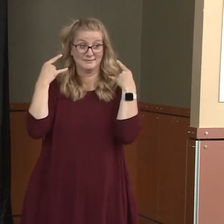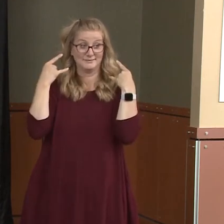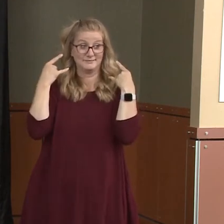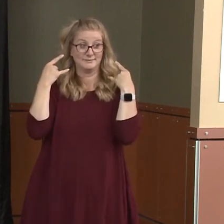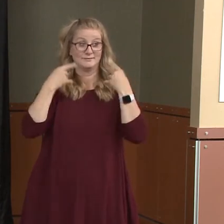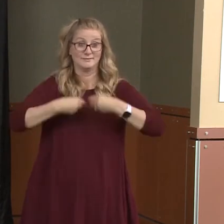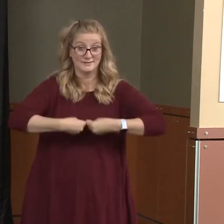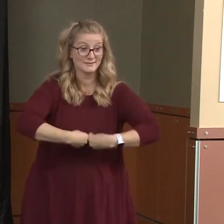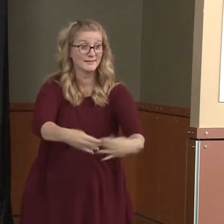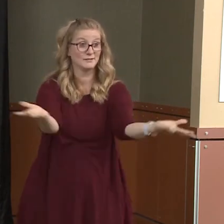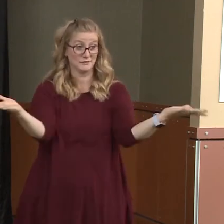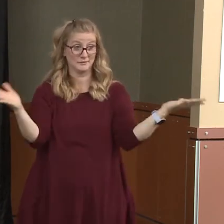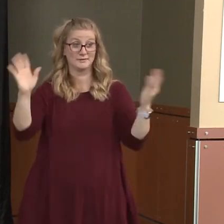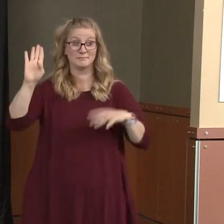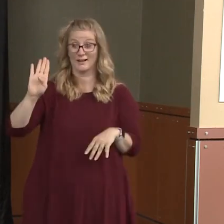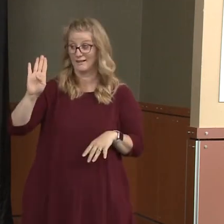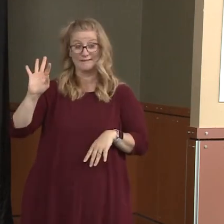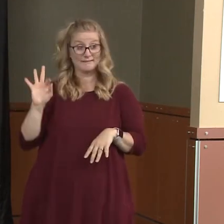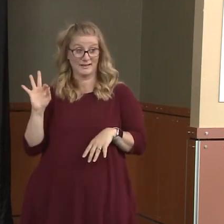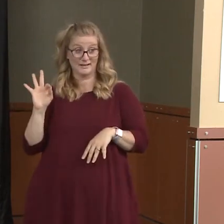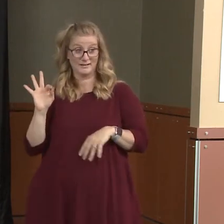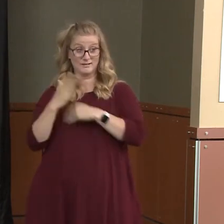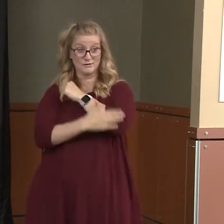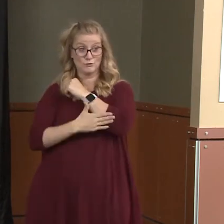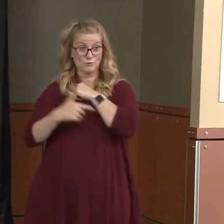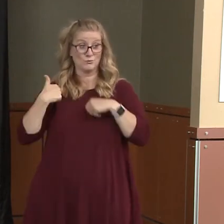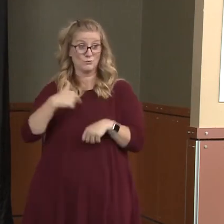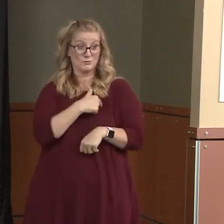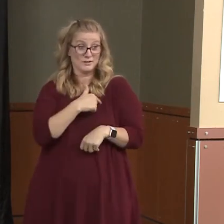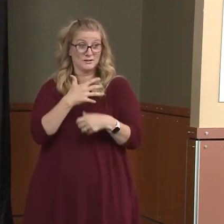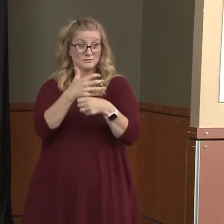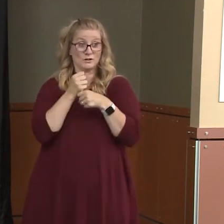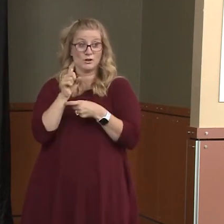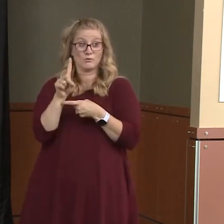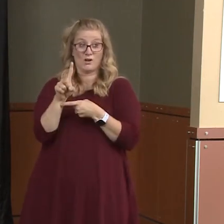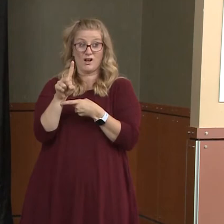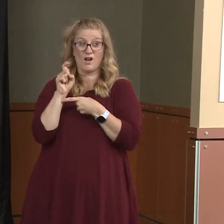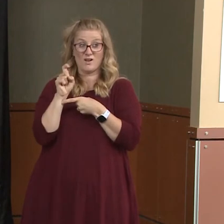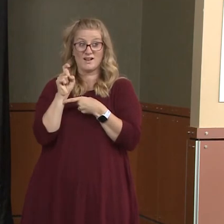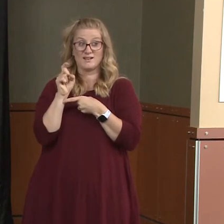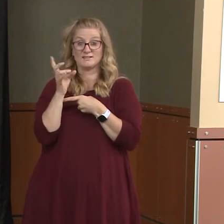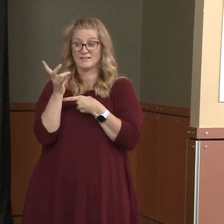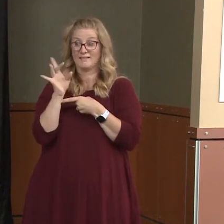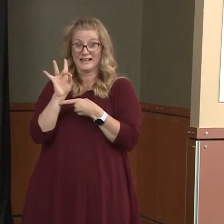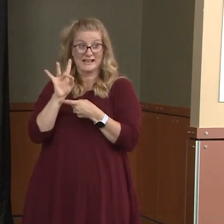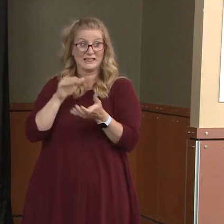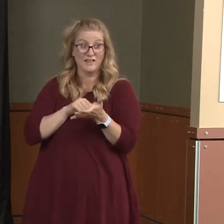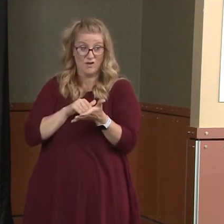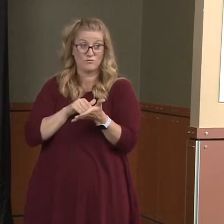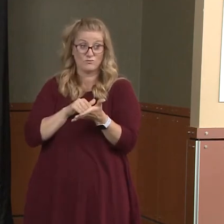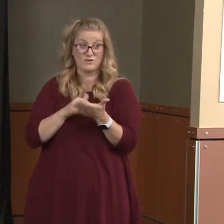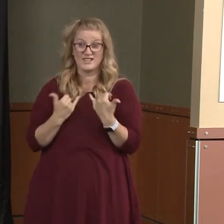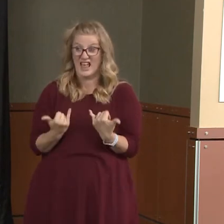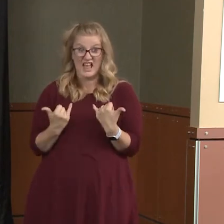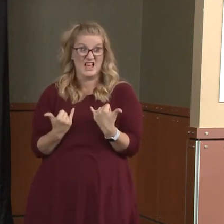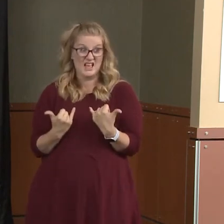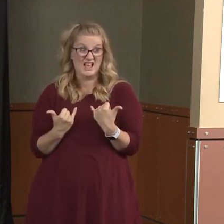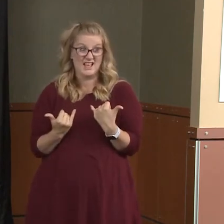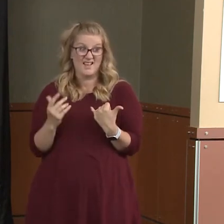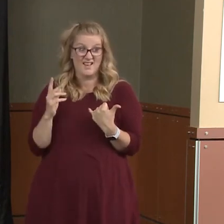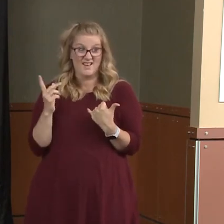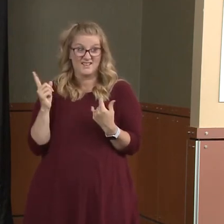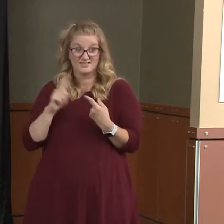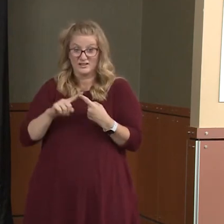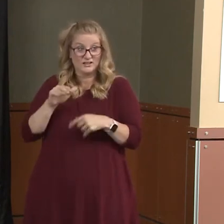County, we received 178,000 of these masks. Today, actually right now, and until 7 p.m. tonight, Benton and